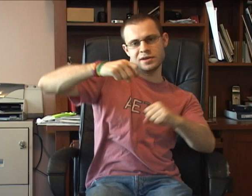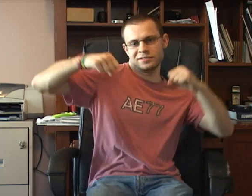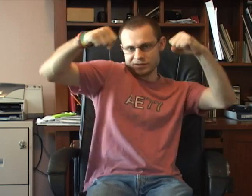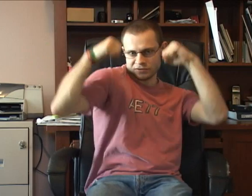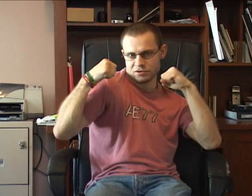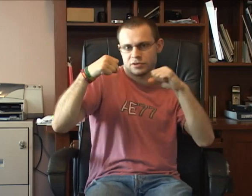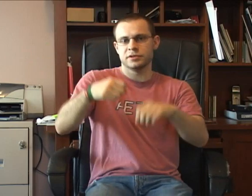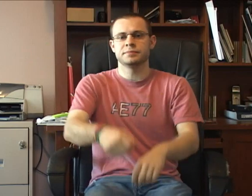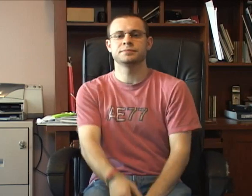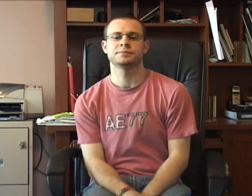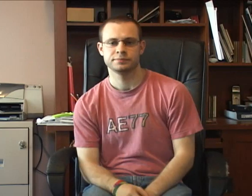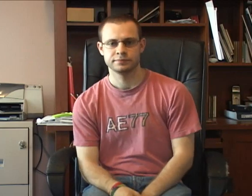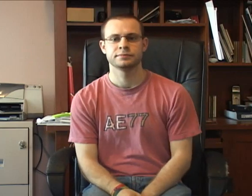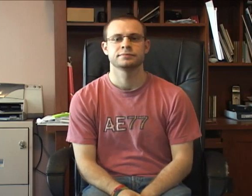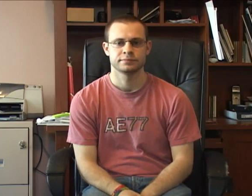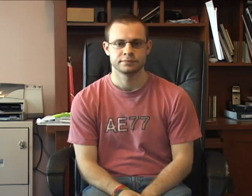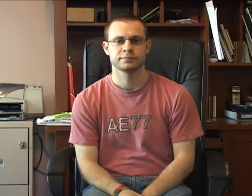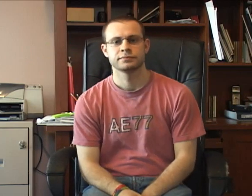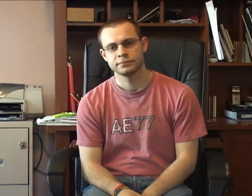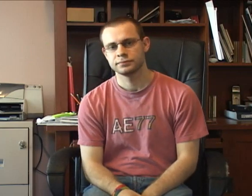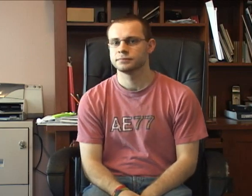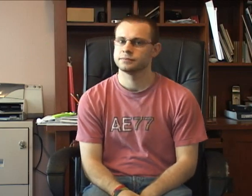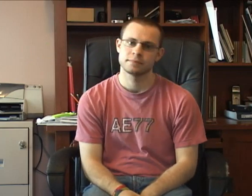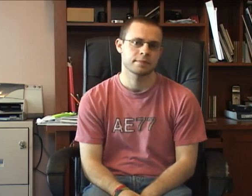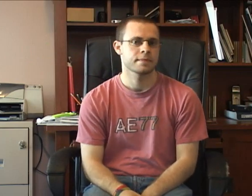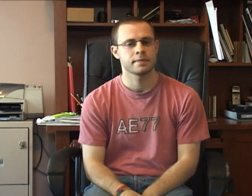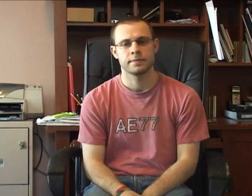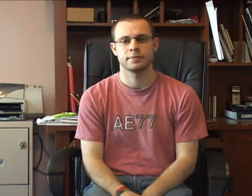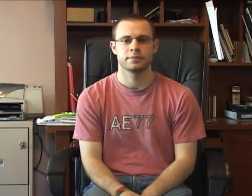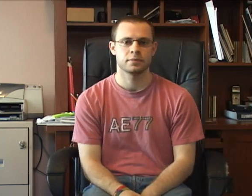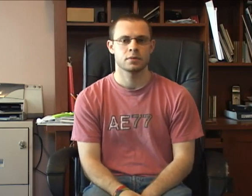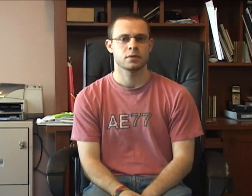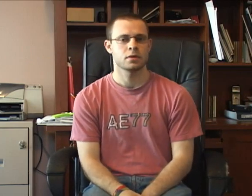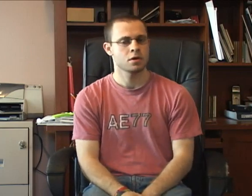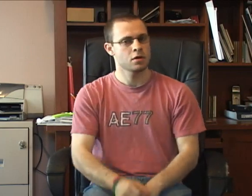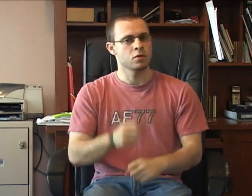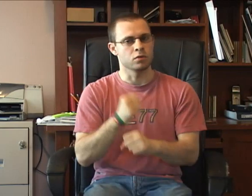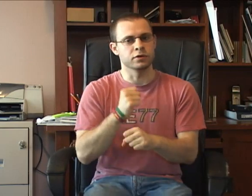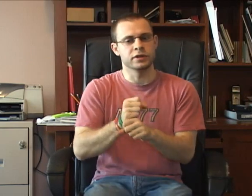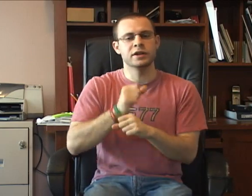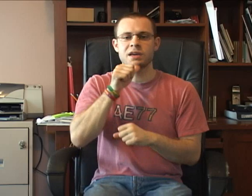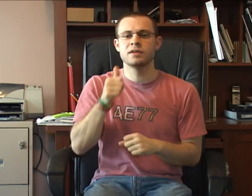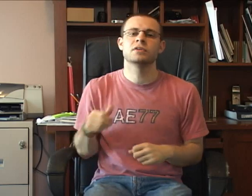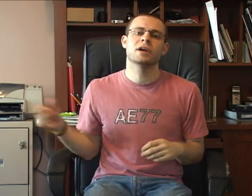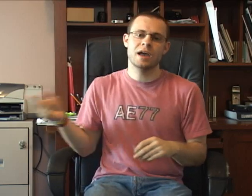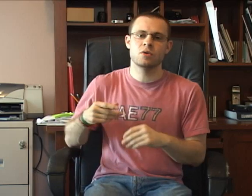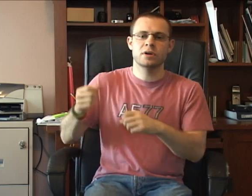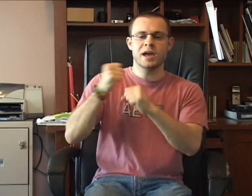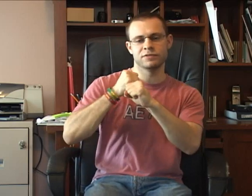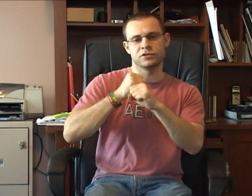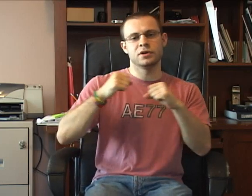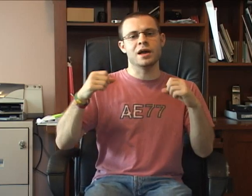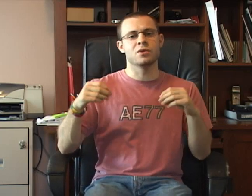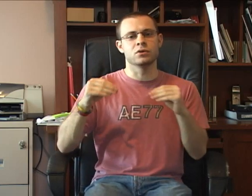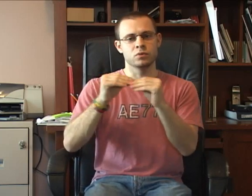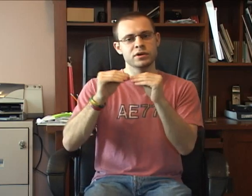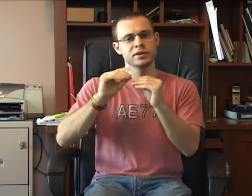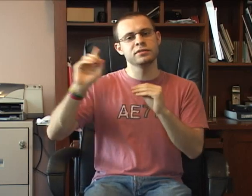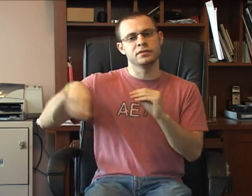stronger Harder, more than power, ever, after, power, work is